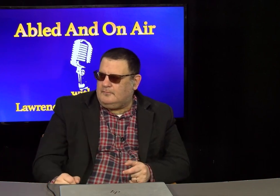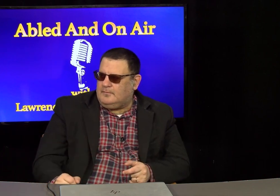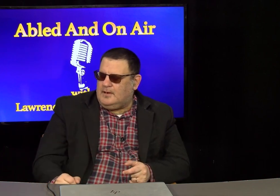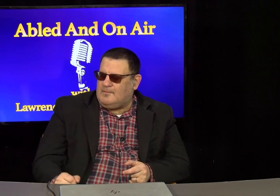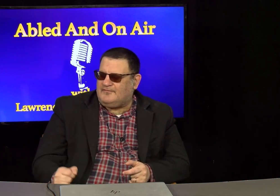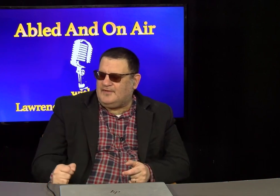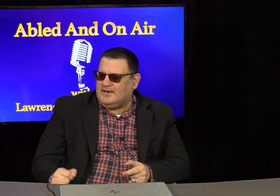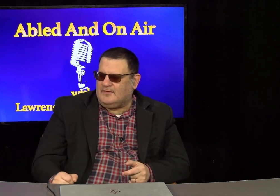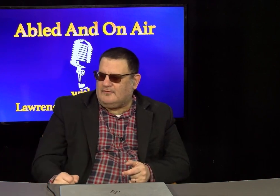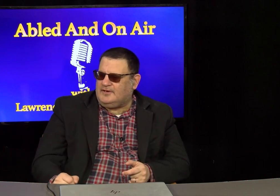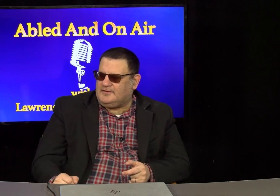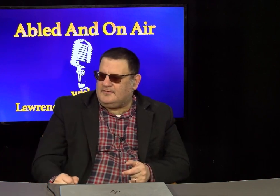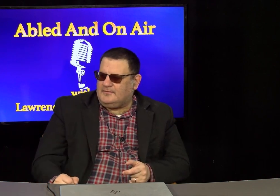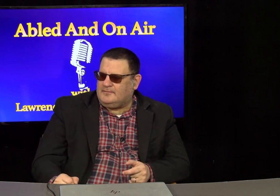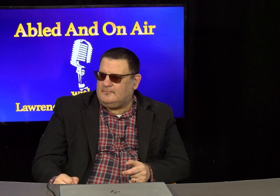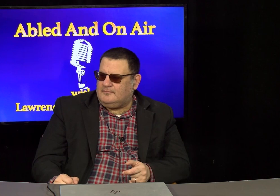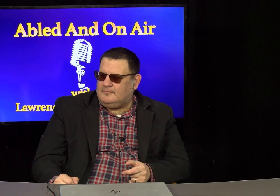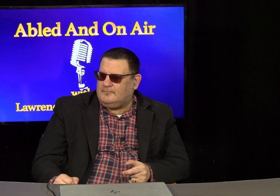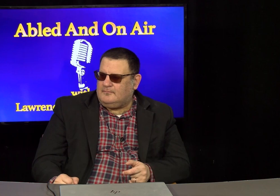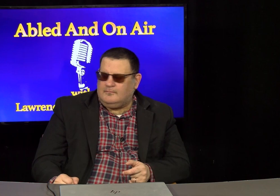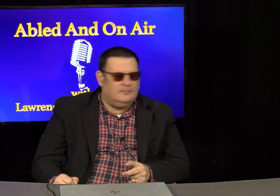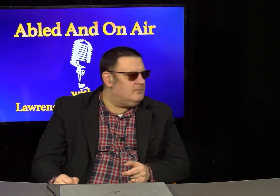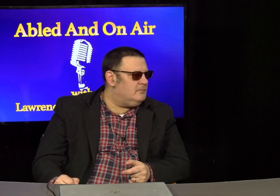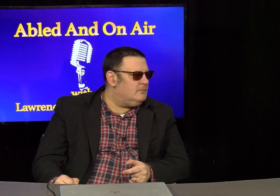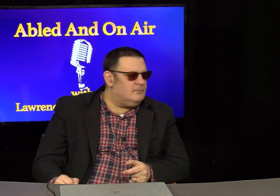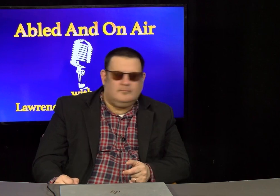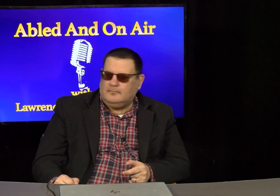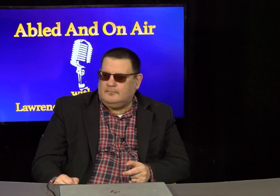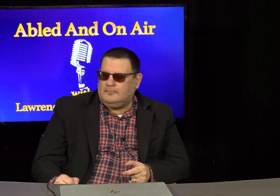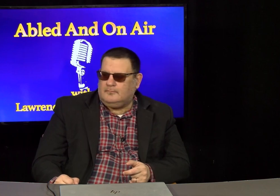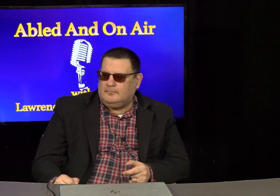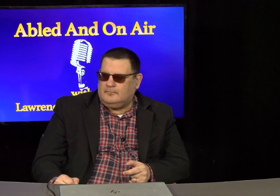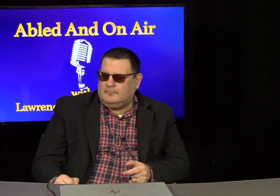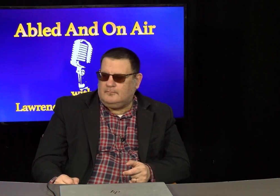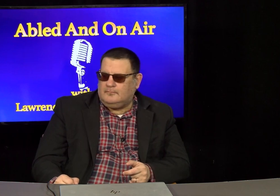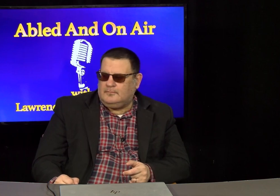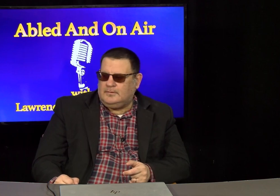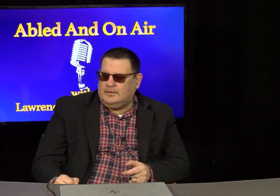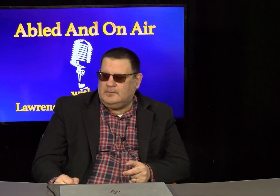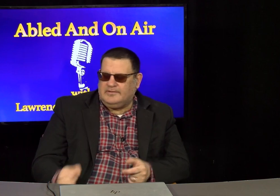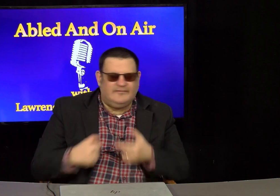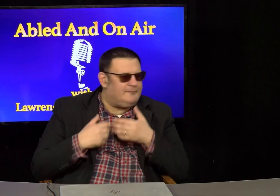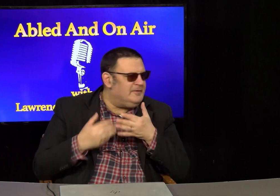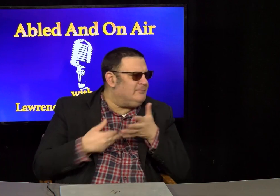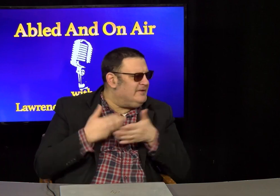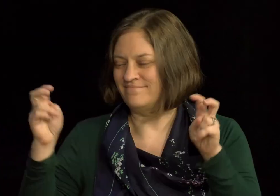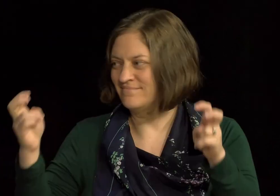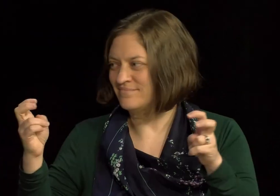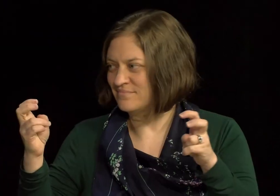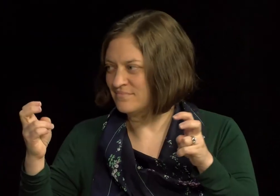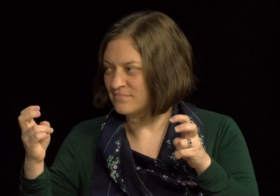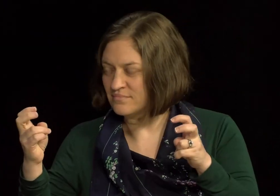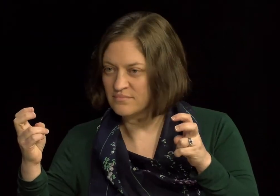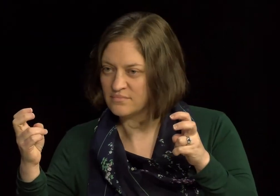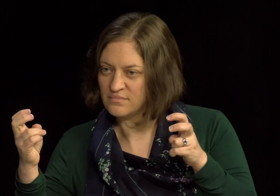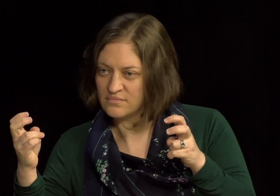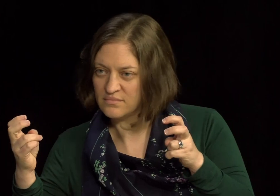Am I saying it right? Yeah, yeah, I think I know what you're saying. Please forgive me if I make a mistake.